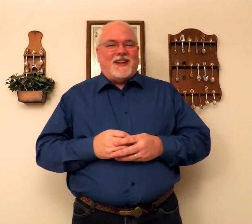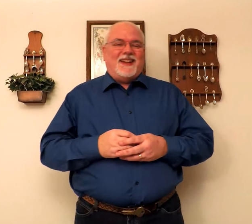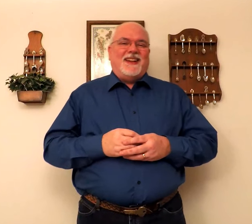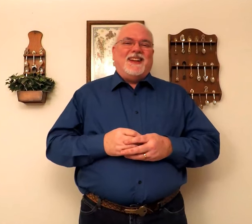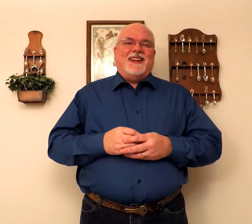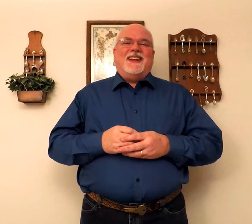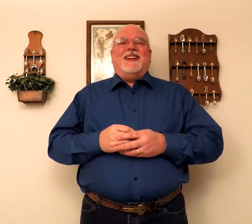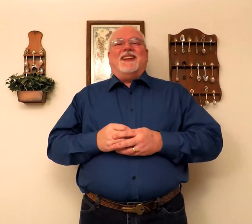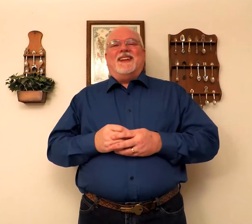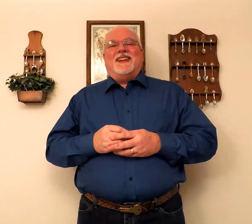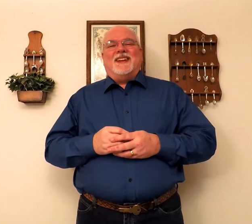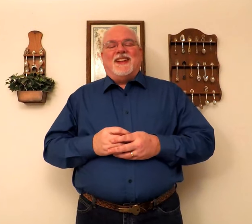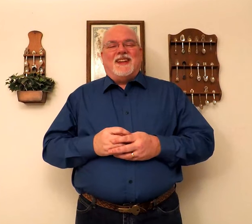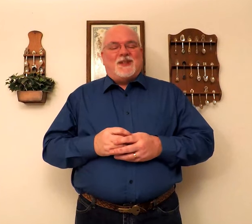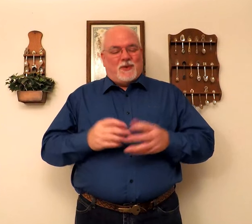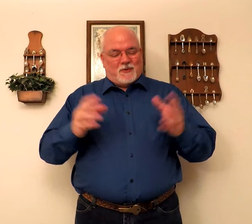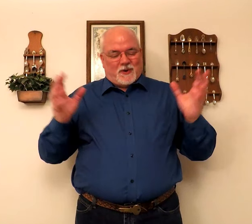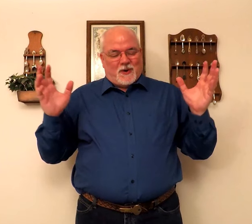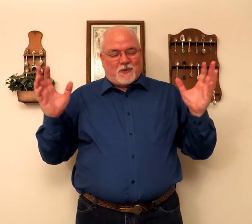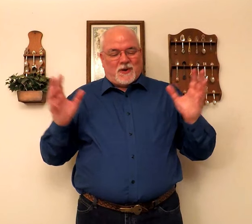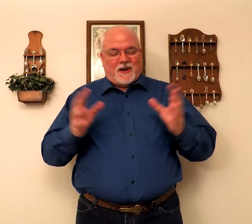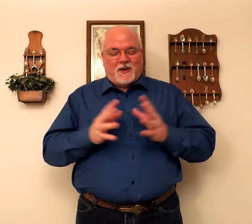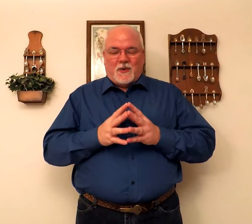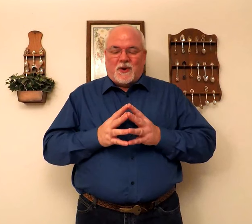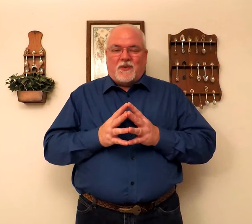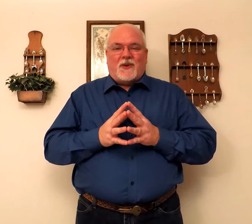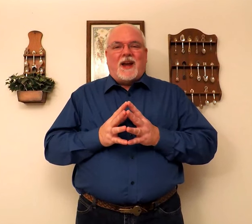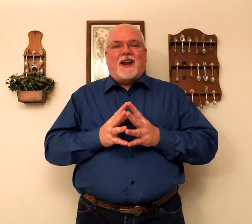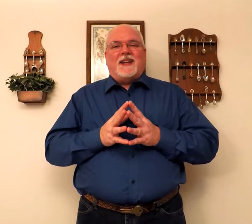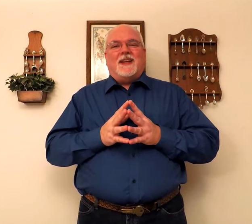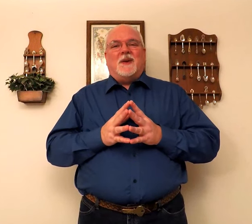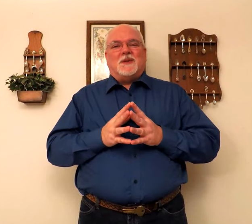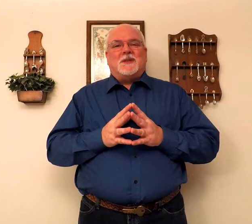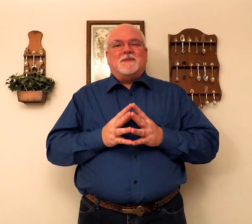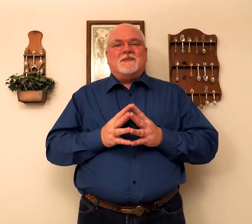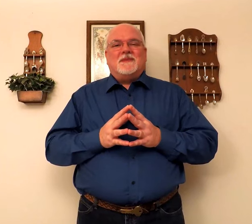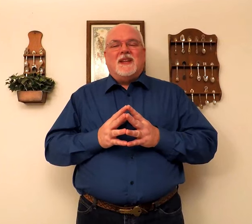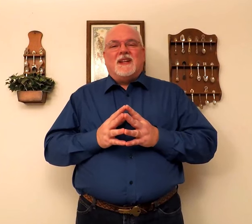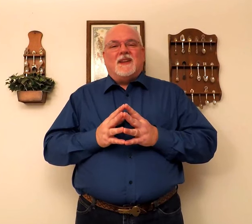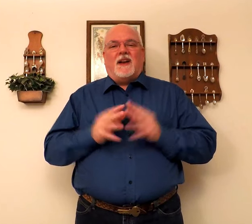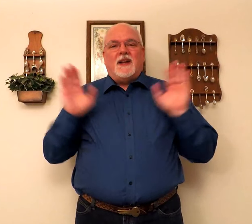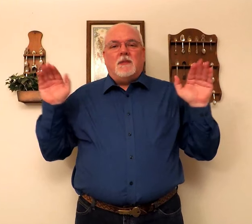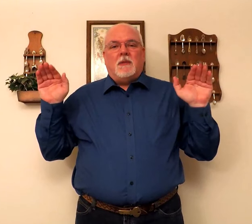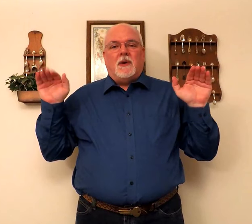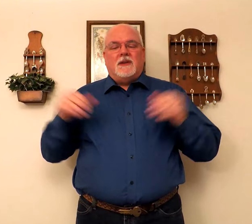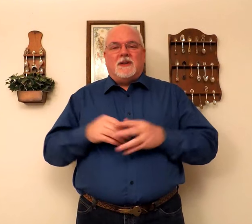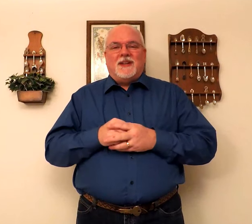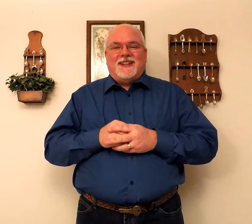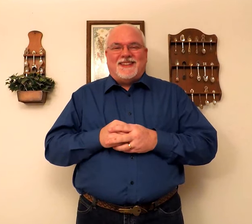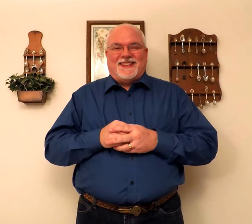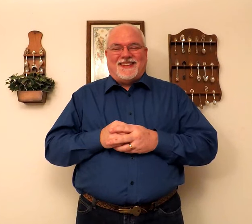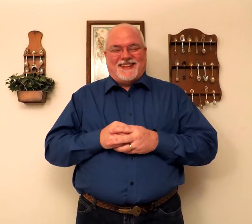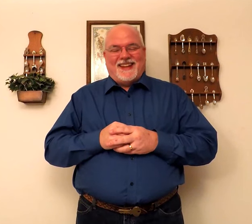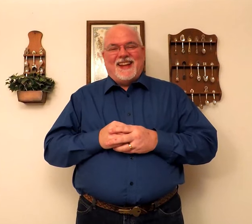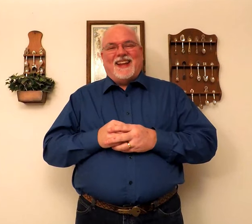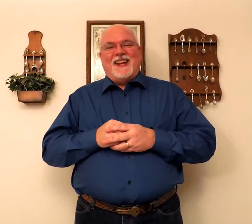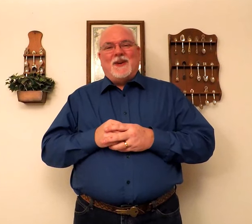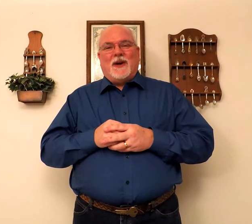we're told we're going to do, fly like eagles. Not like hummingbirds. Anyway,